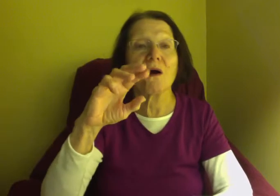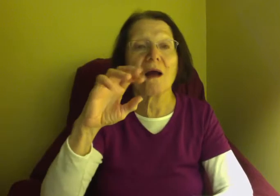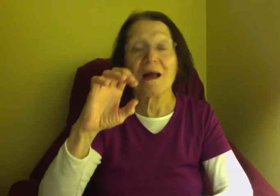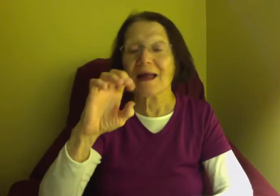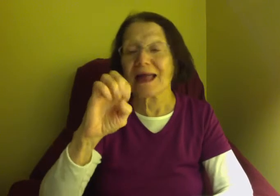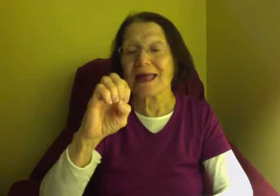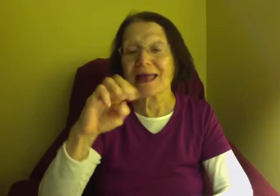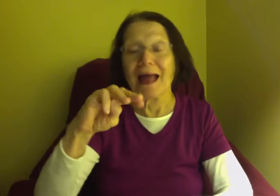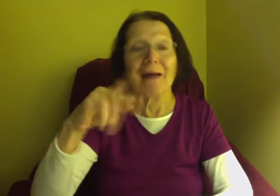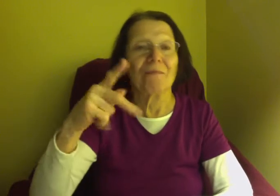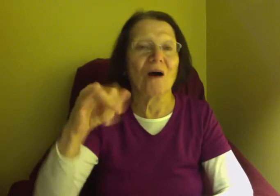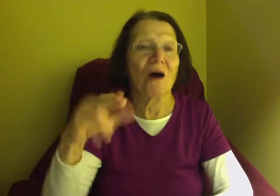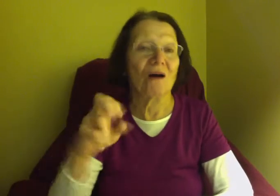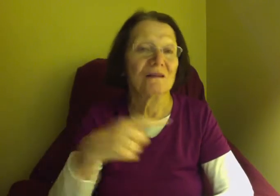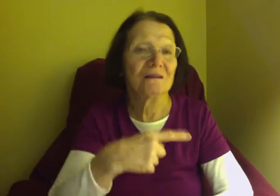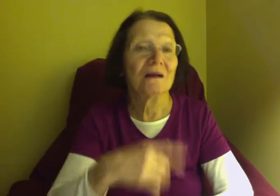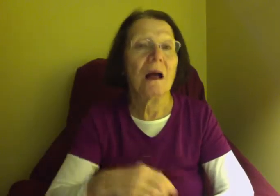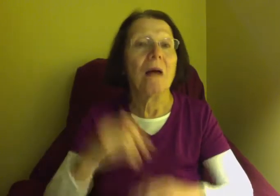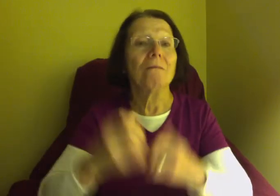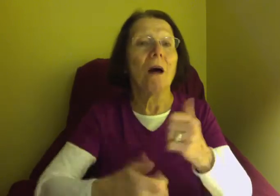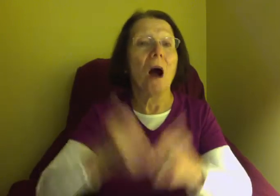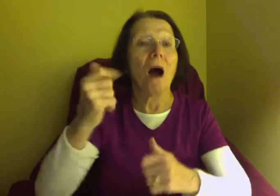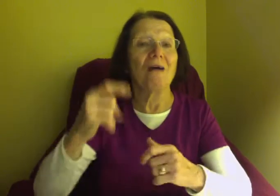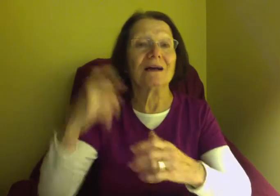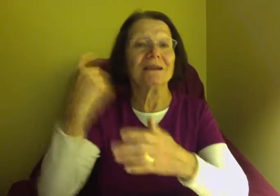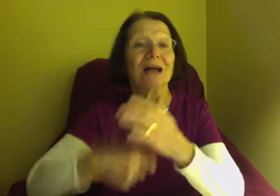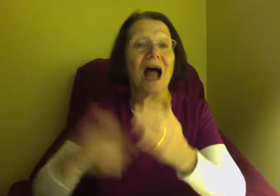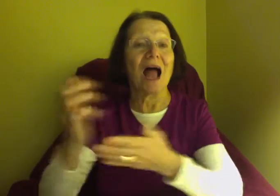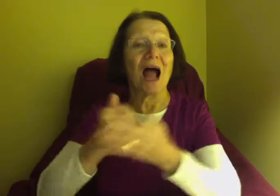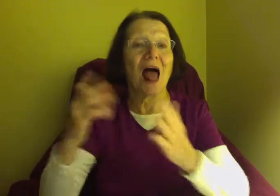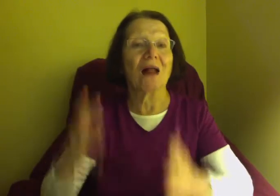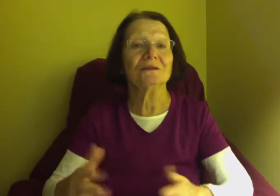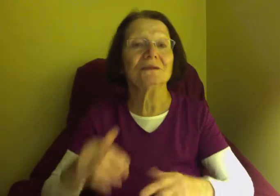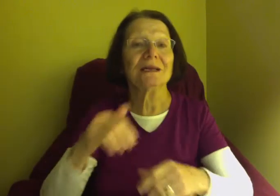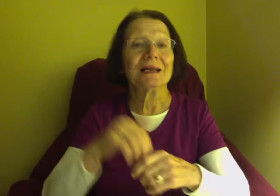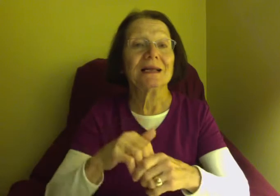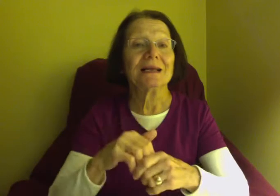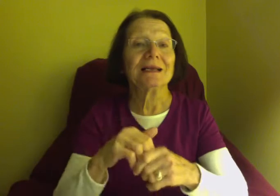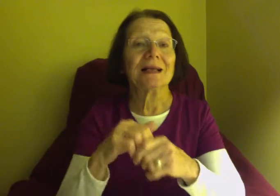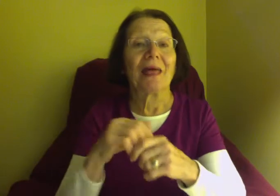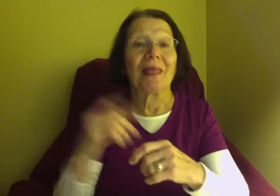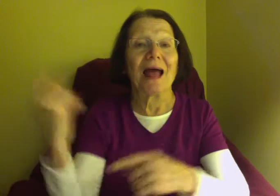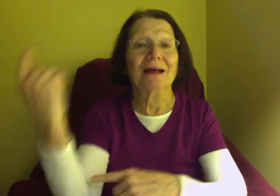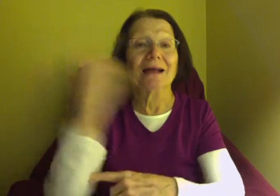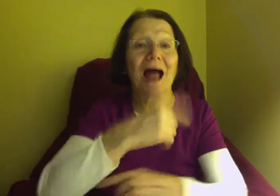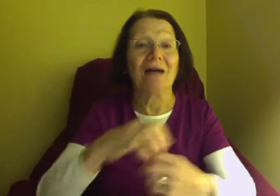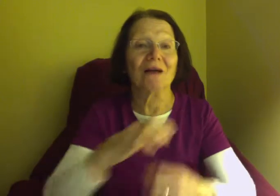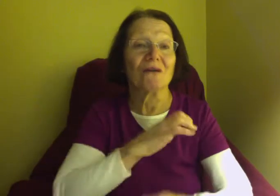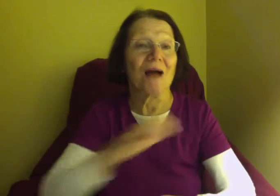That friend, father of God, and that's my